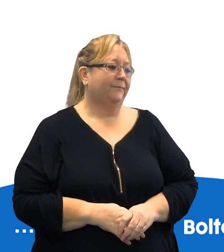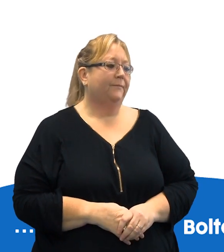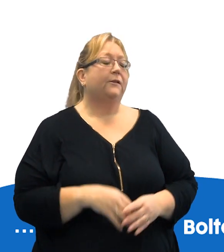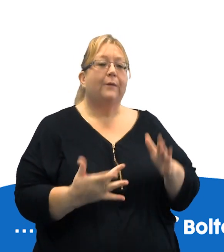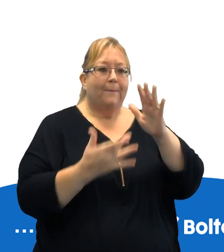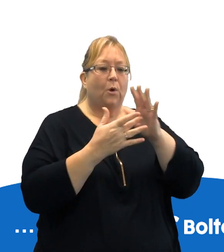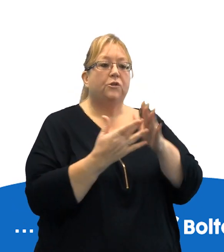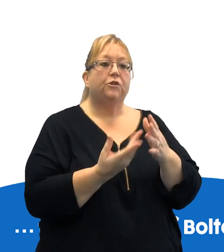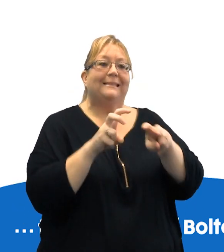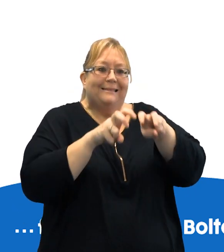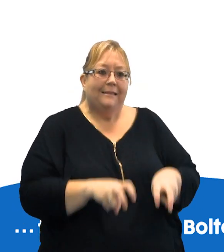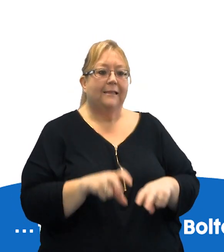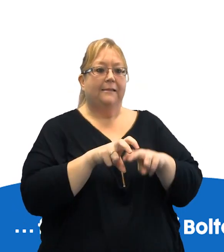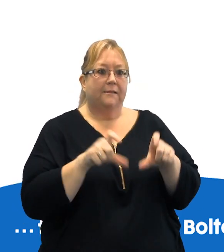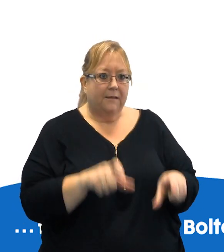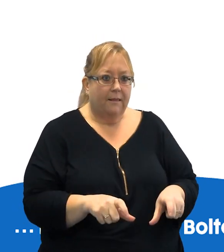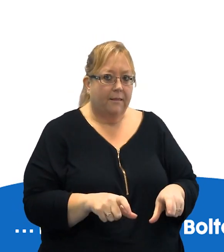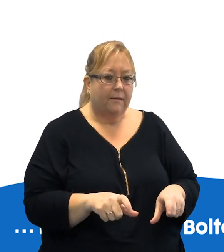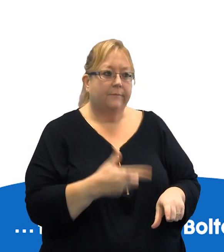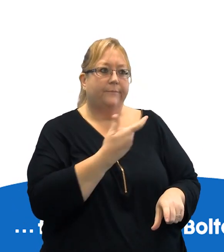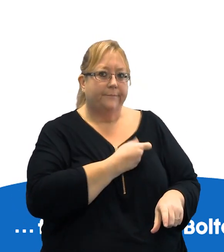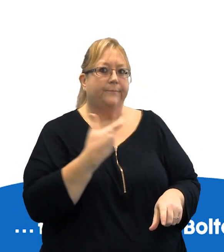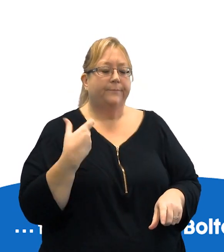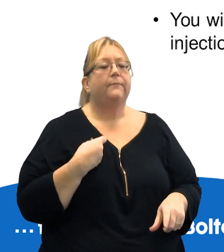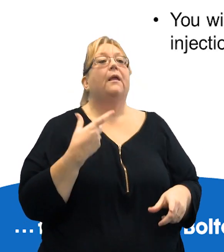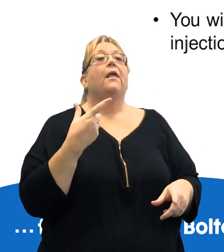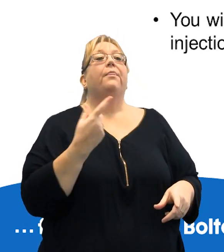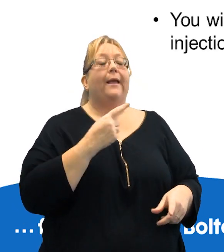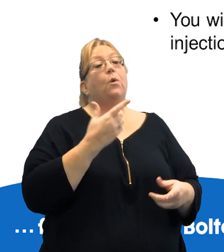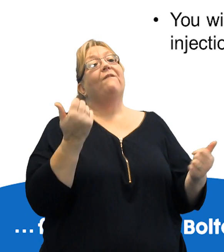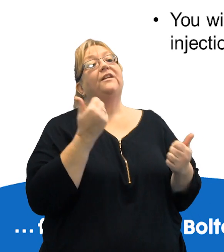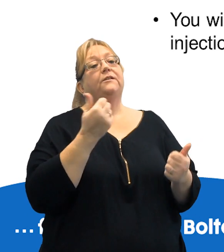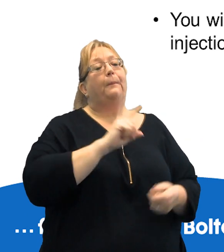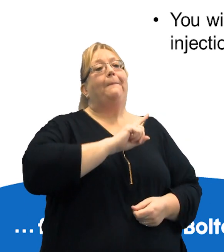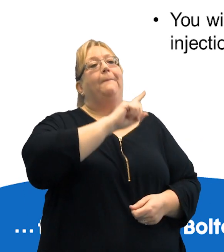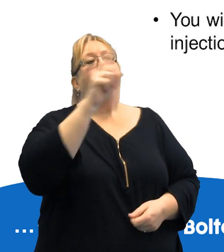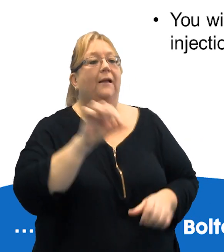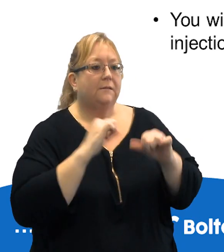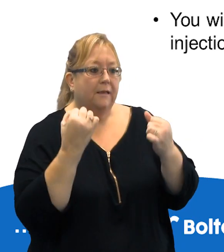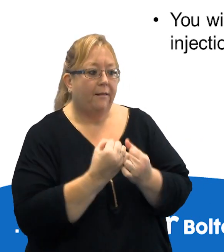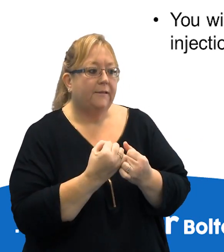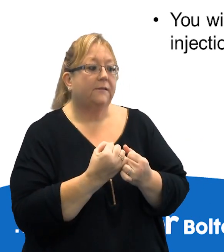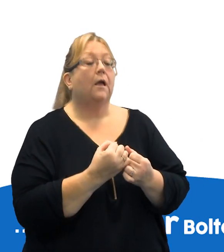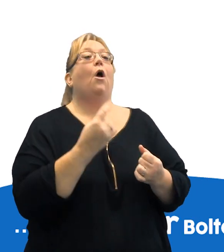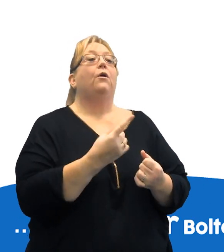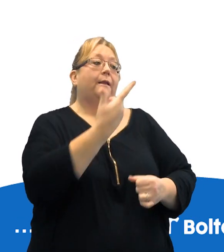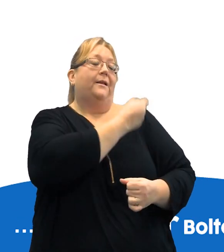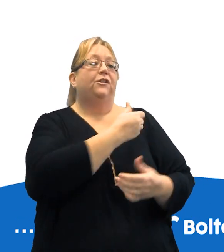It is important to sit still whilst you receive your vaccines and you will be able to return to class when you've finished. On immunisation